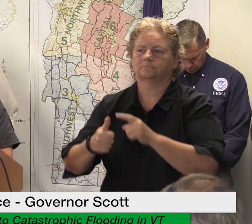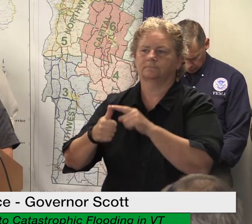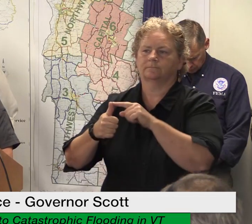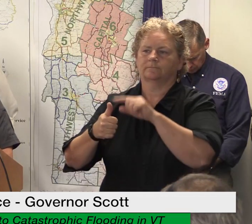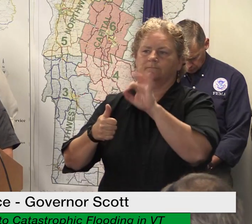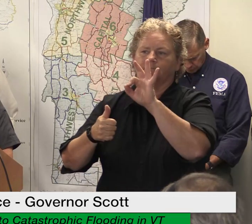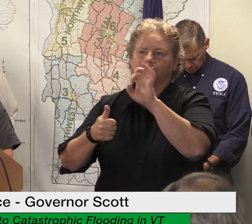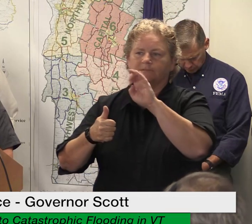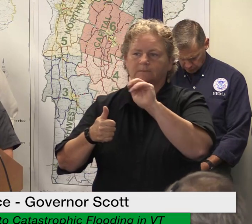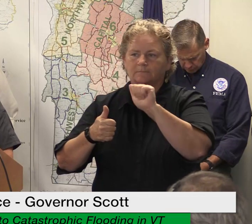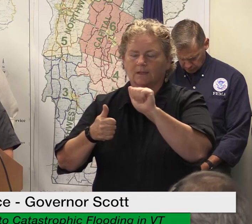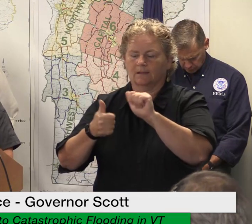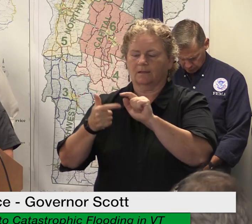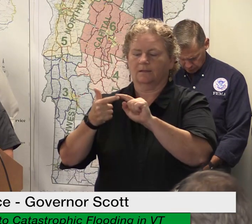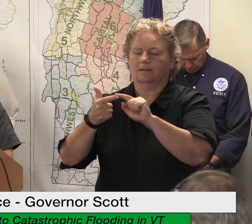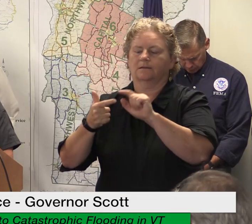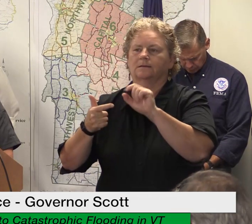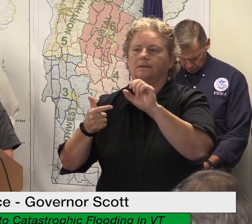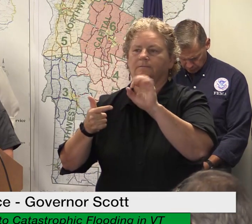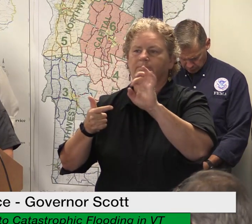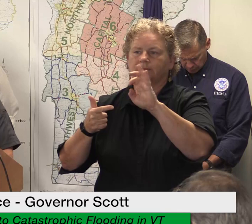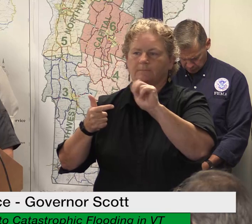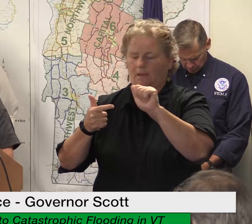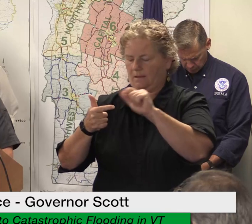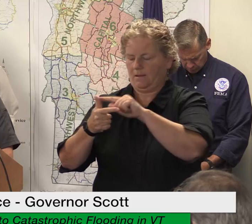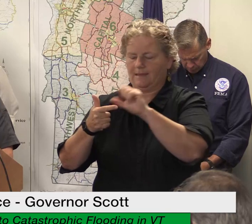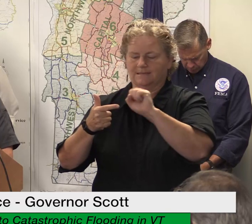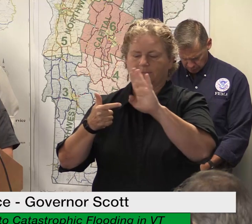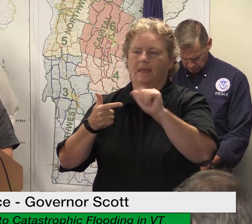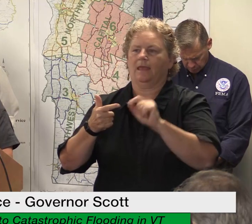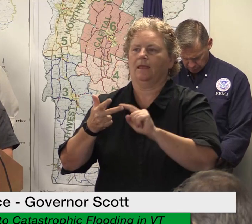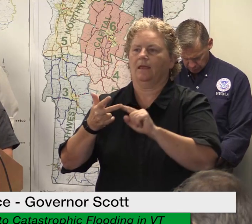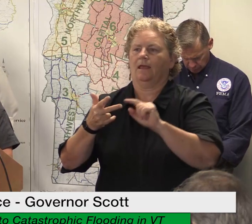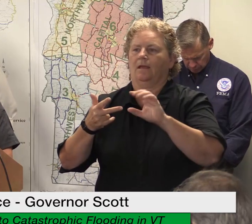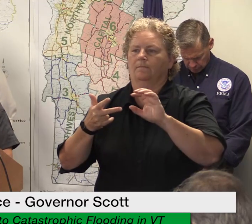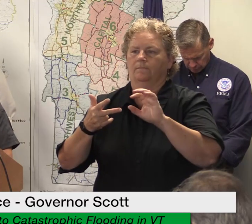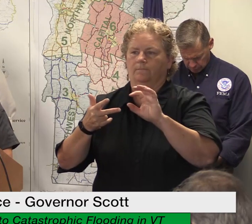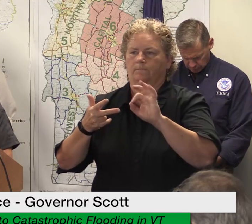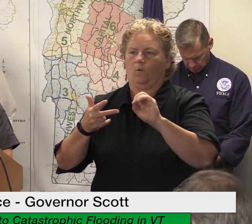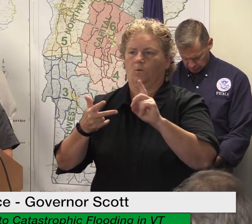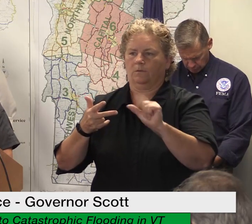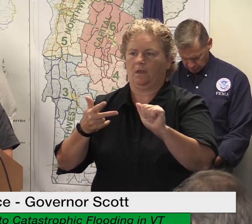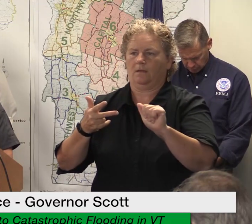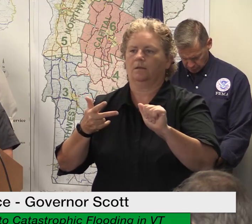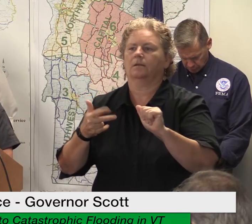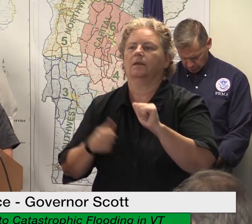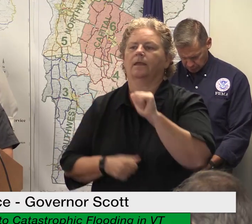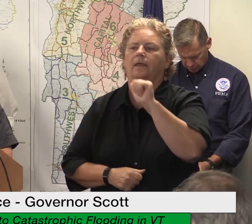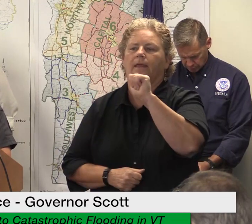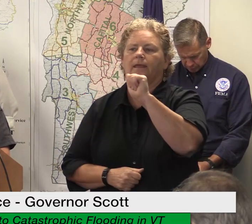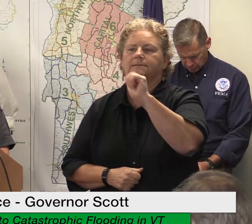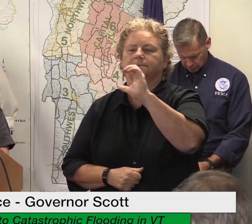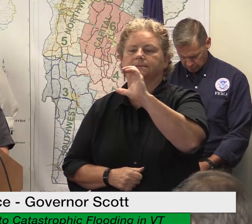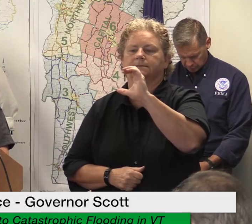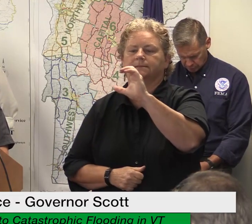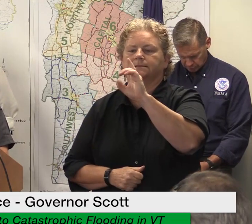webinar and to see other business recovery information you can visit accd.vermont.gov